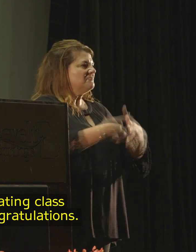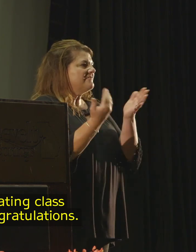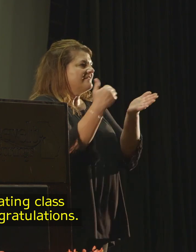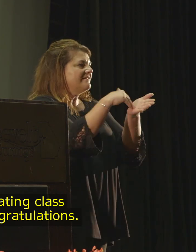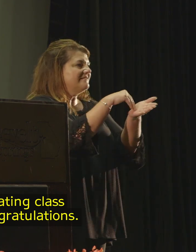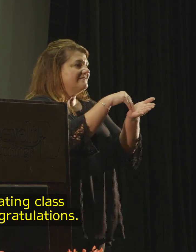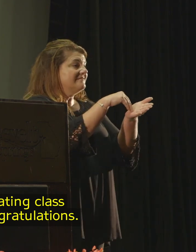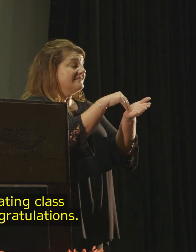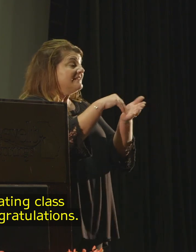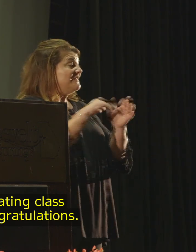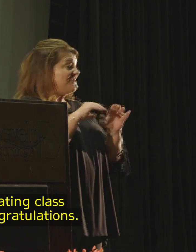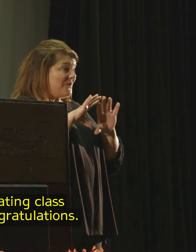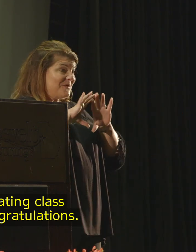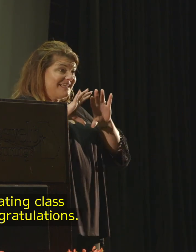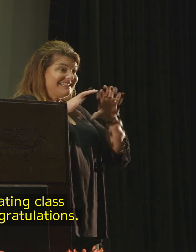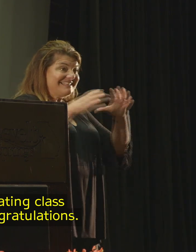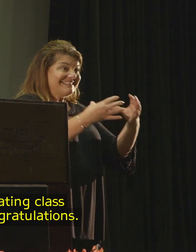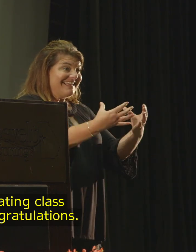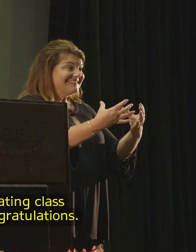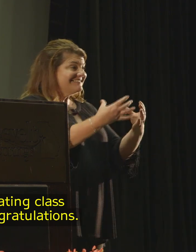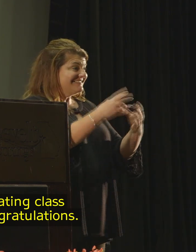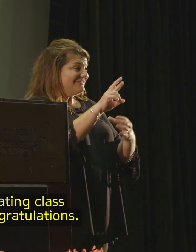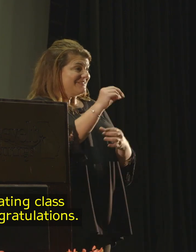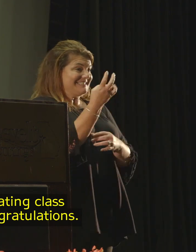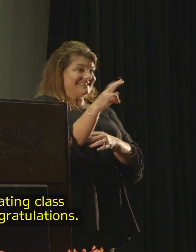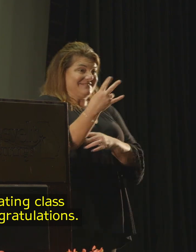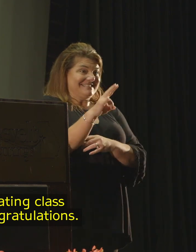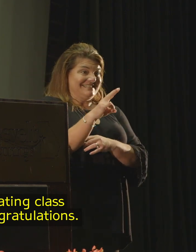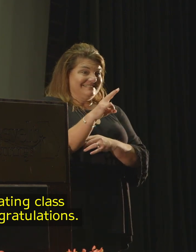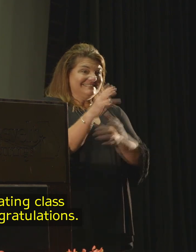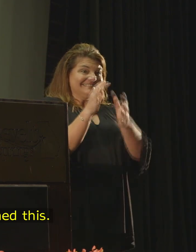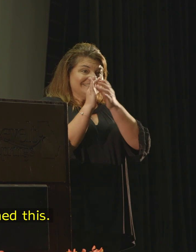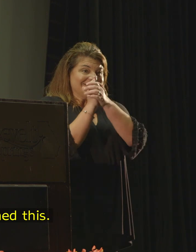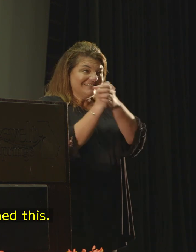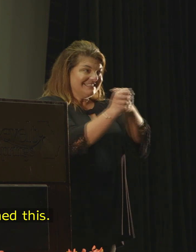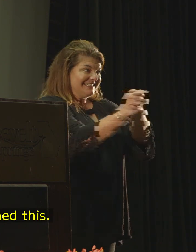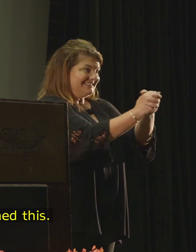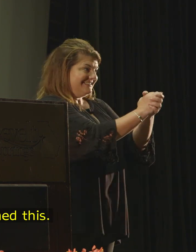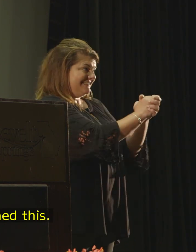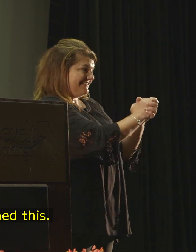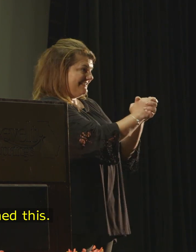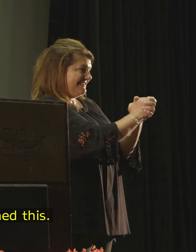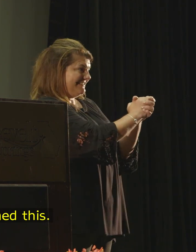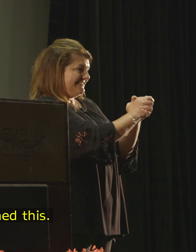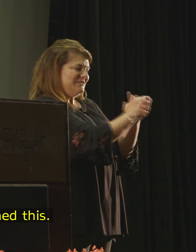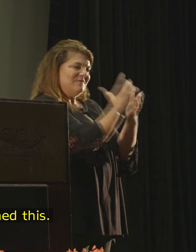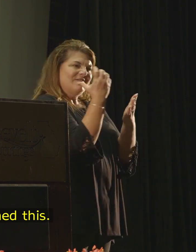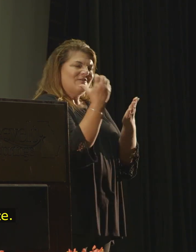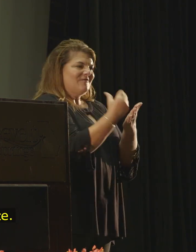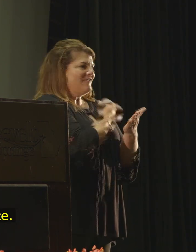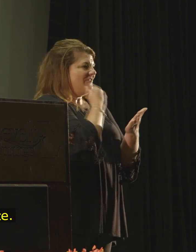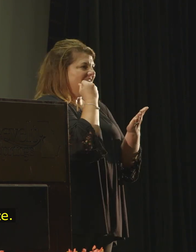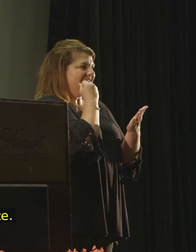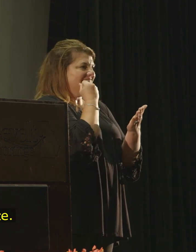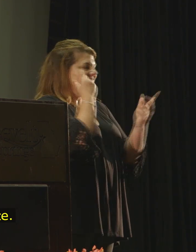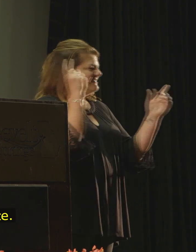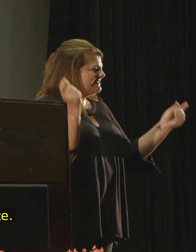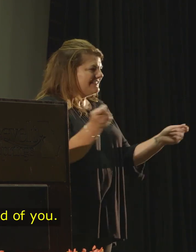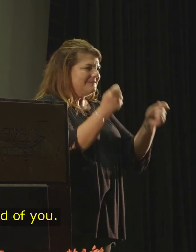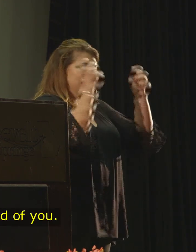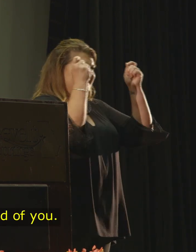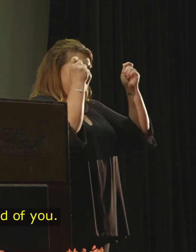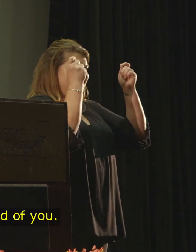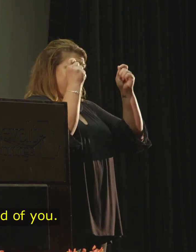So the graduating class 2017, I say congratulations. You have earned this. Celebrate.